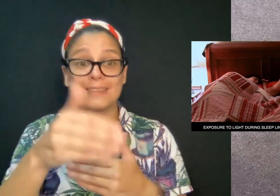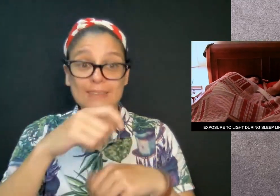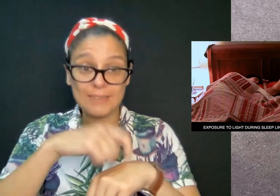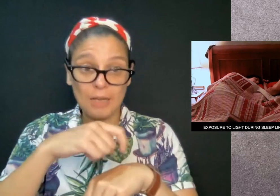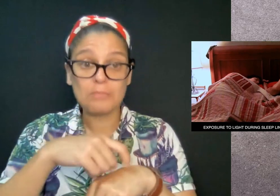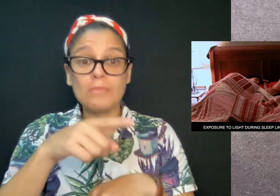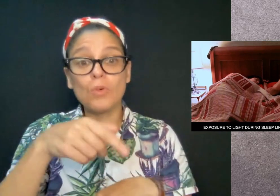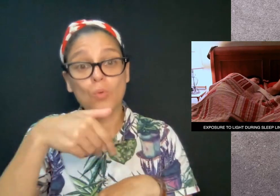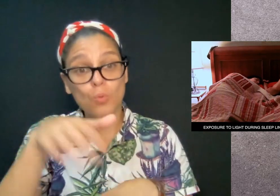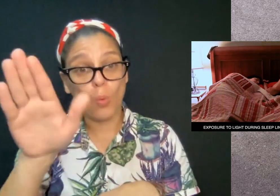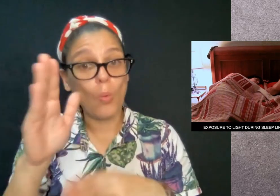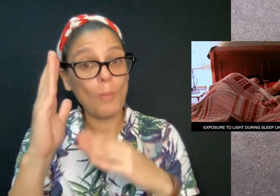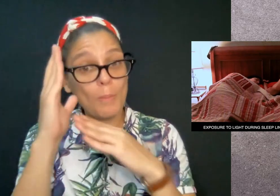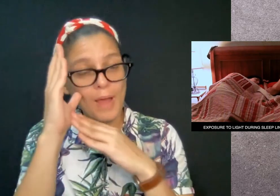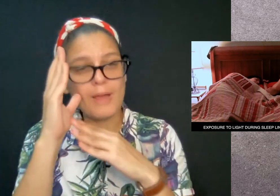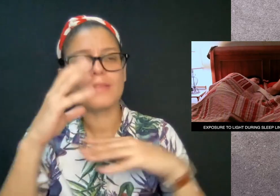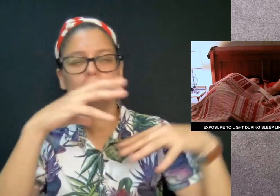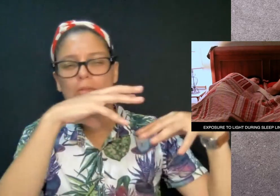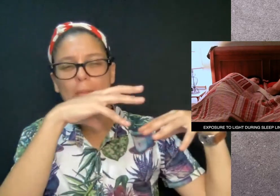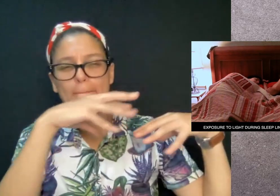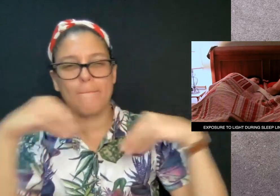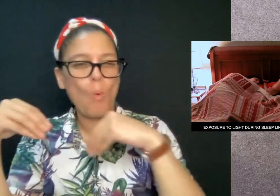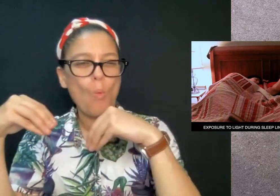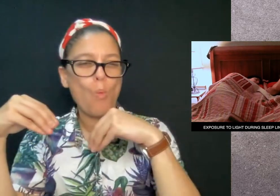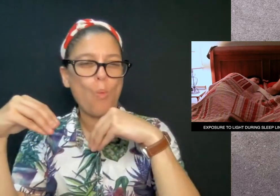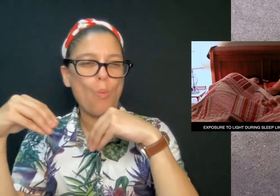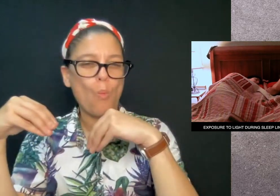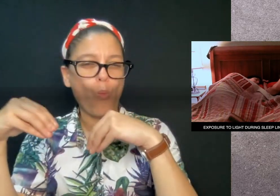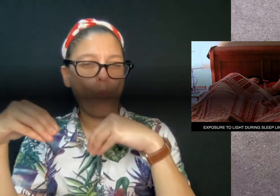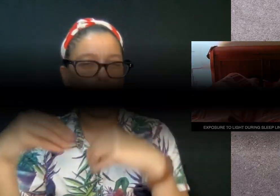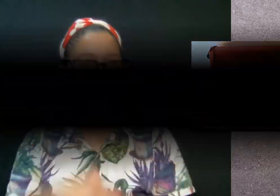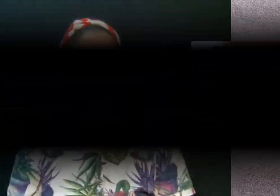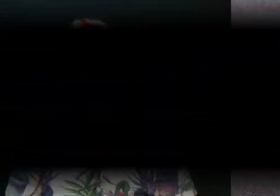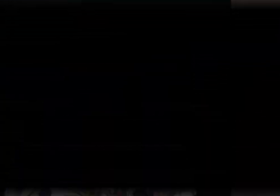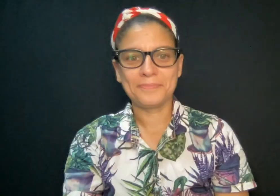same. So the next time you go to bed, lights out.